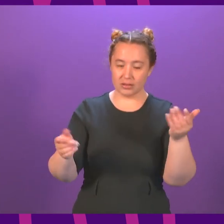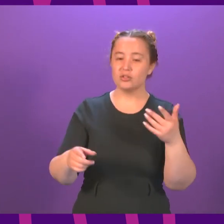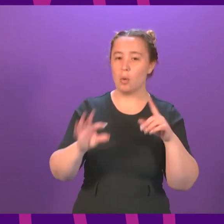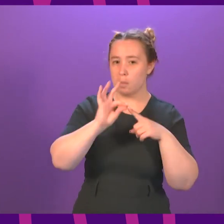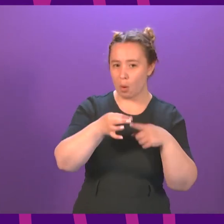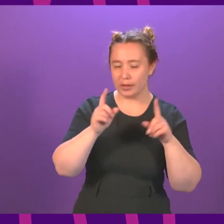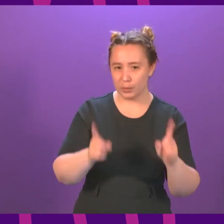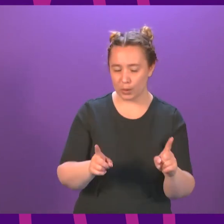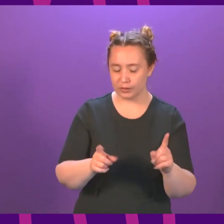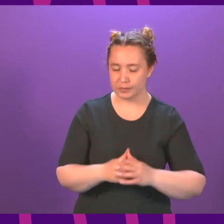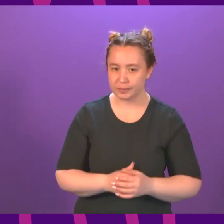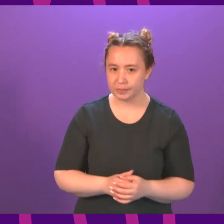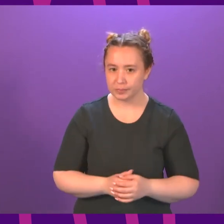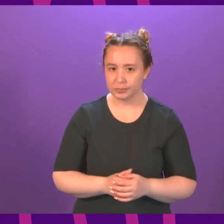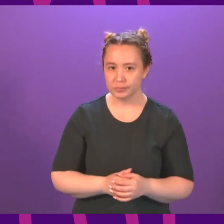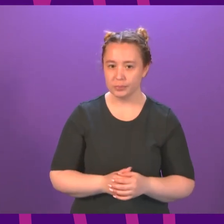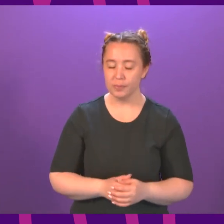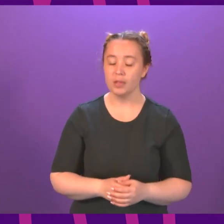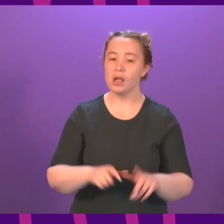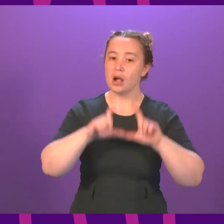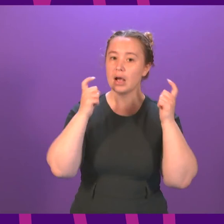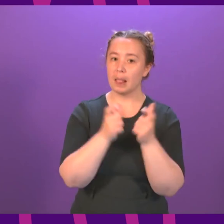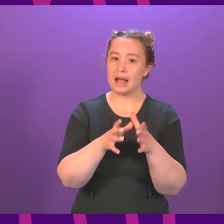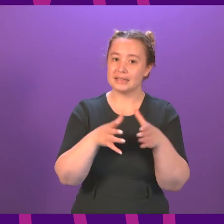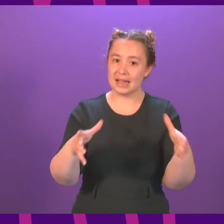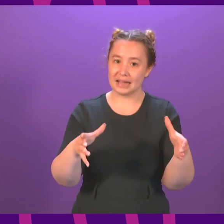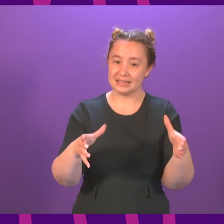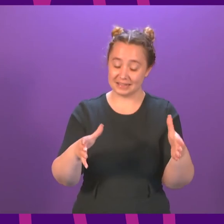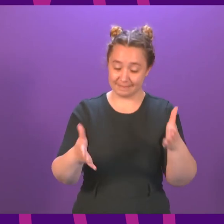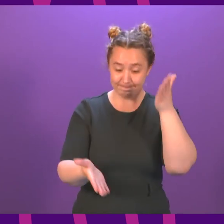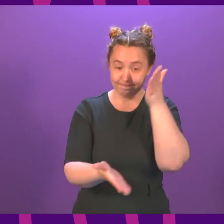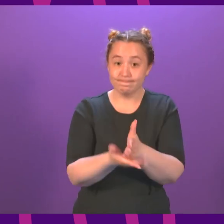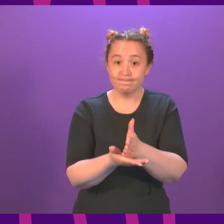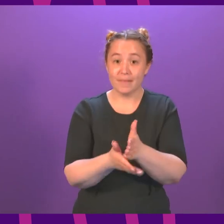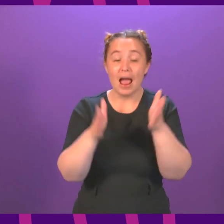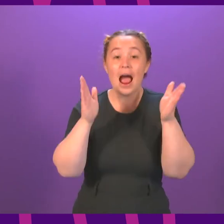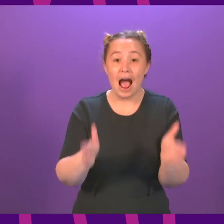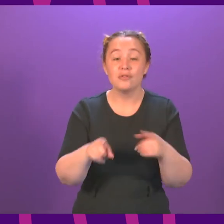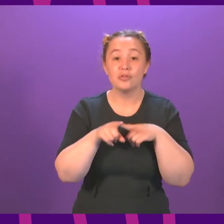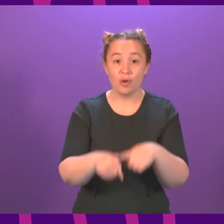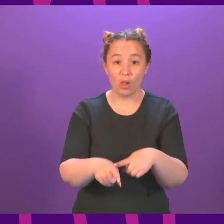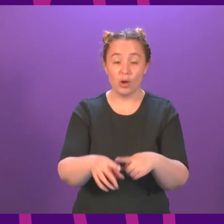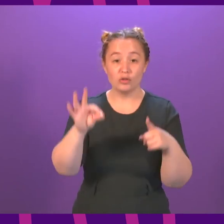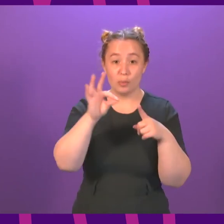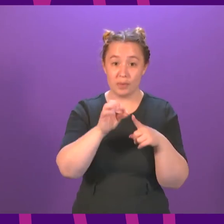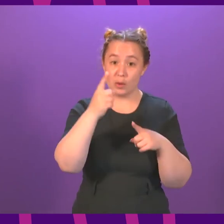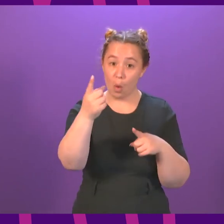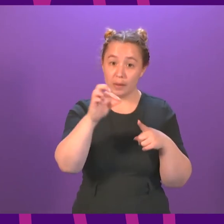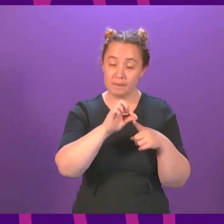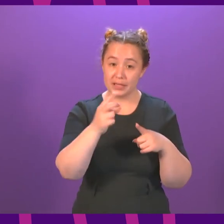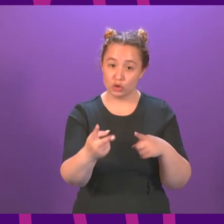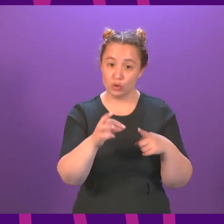a clear one. Class sizes are mandatory, so primary one to three class sizes are actually set in statute,